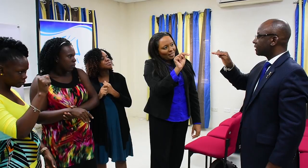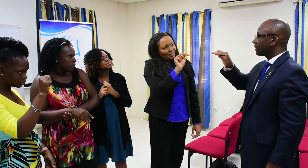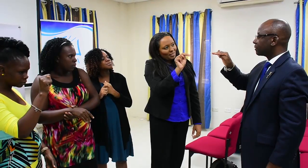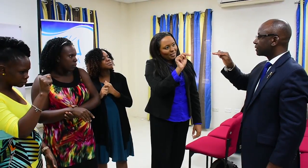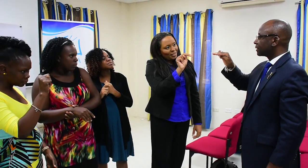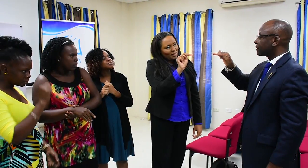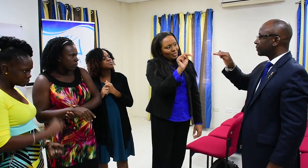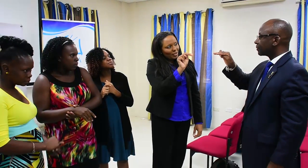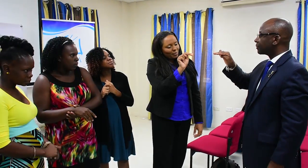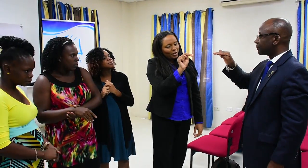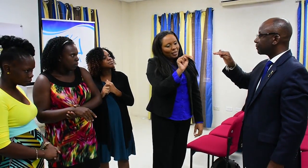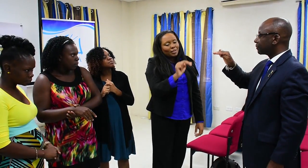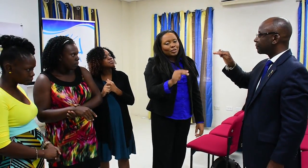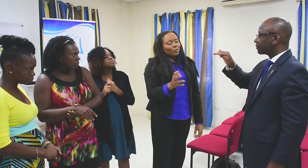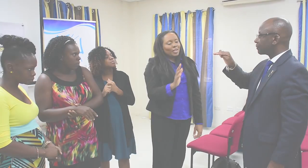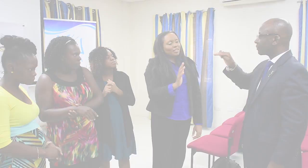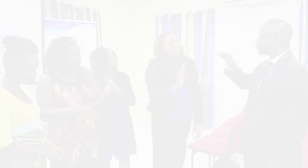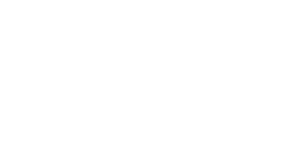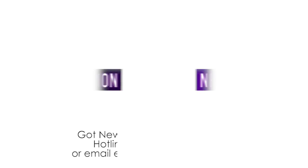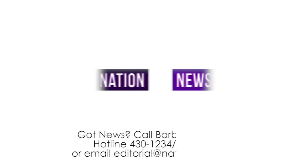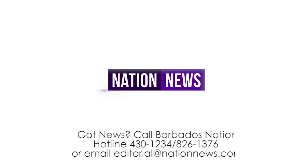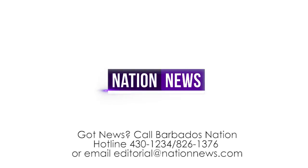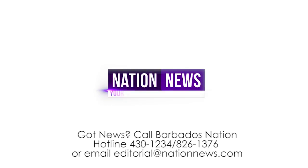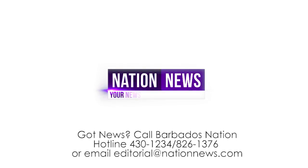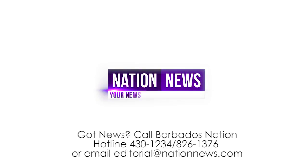and he also got a sign language lesson. Thank